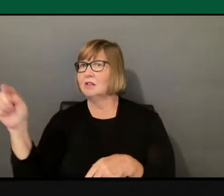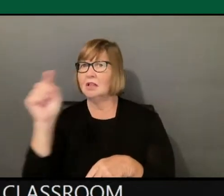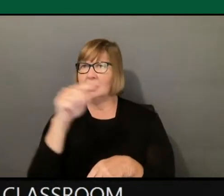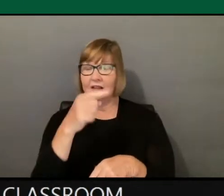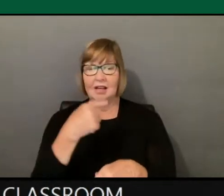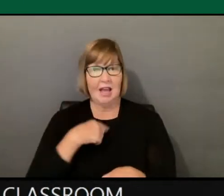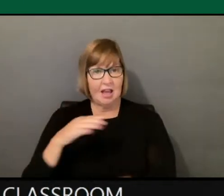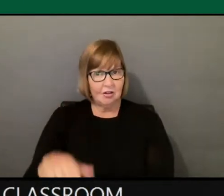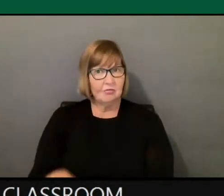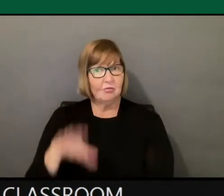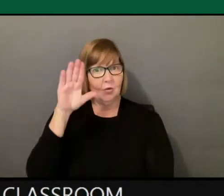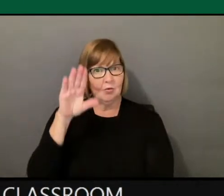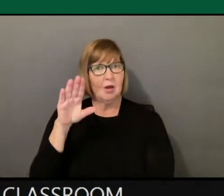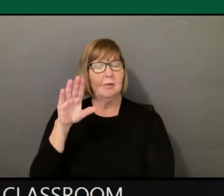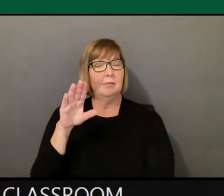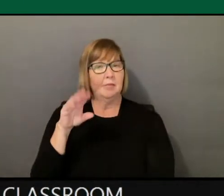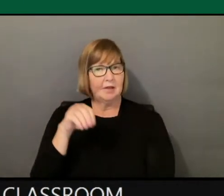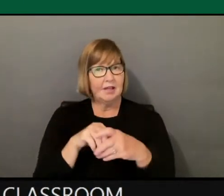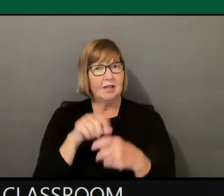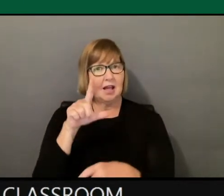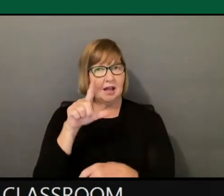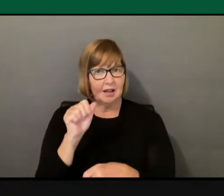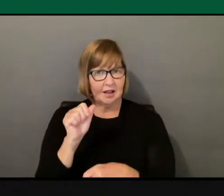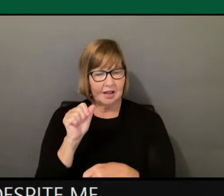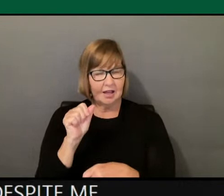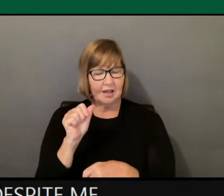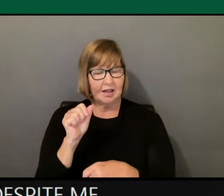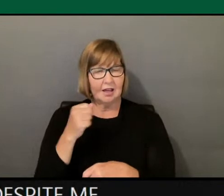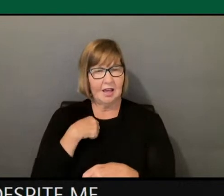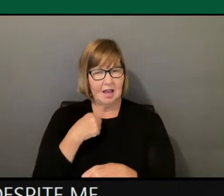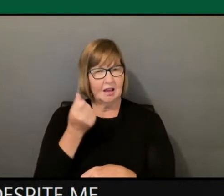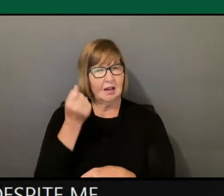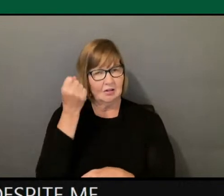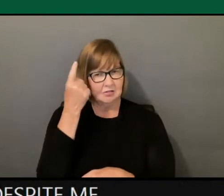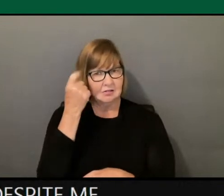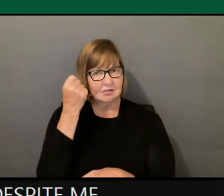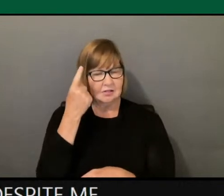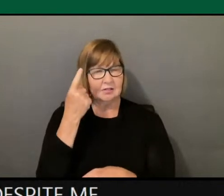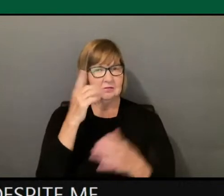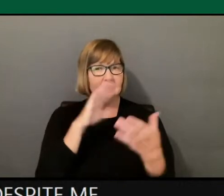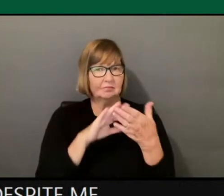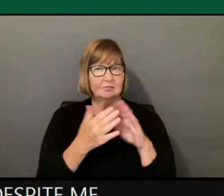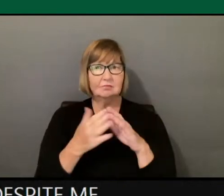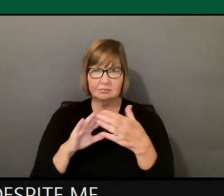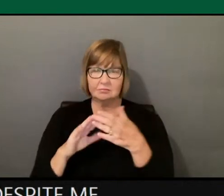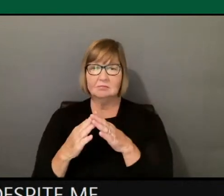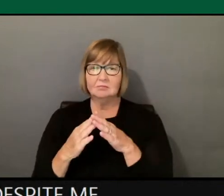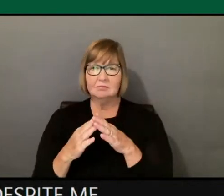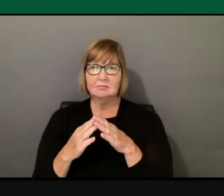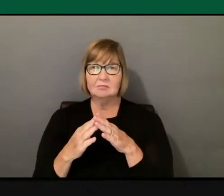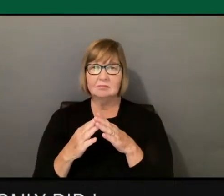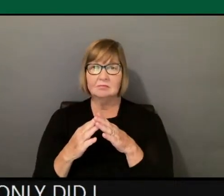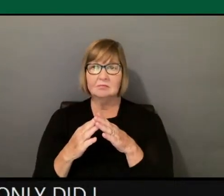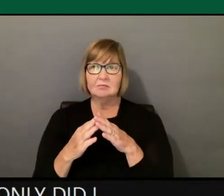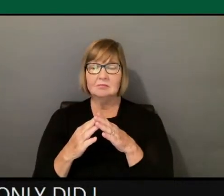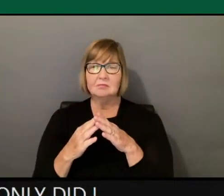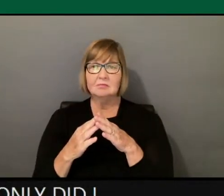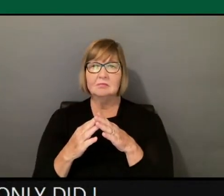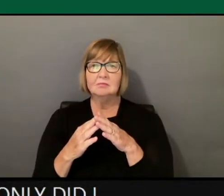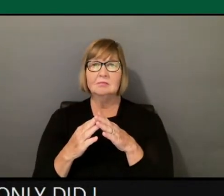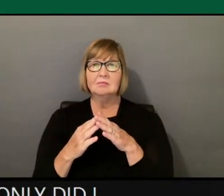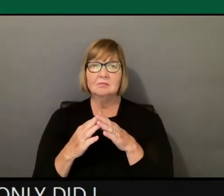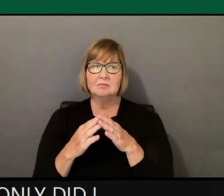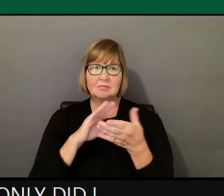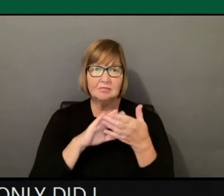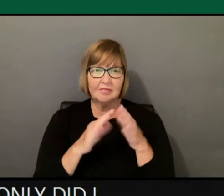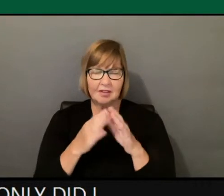the same community, not only did I understand that community, the community's social